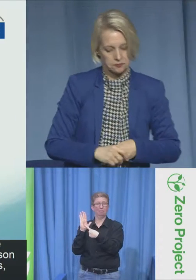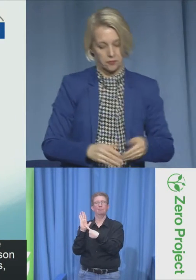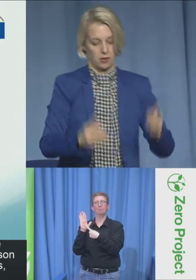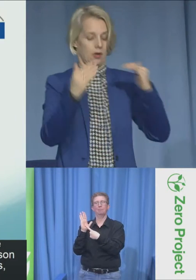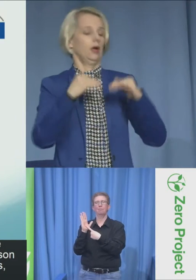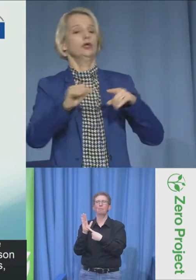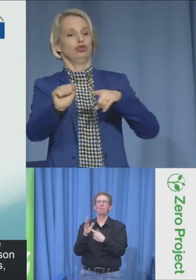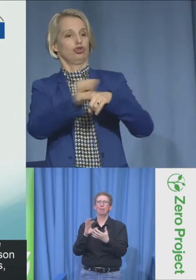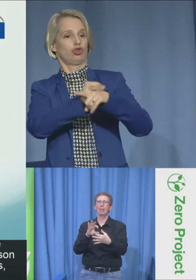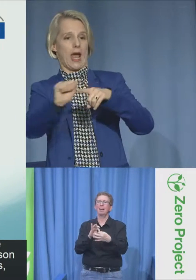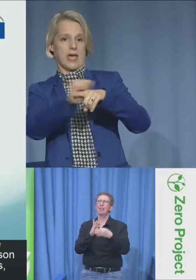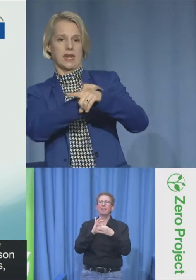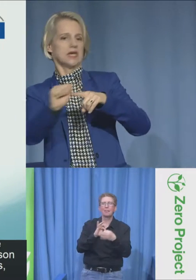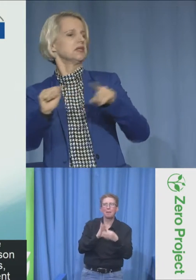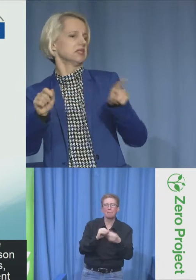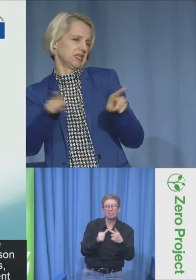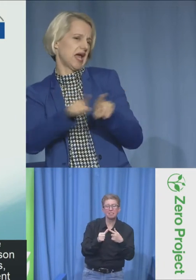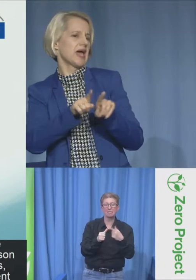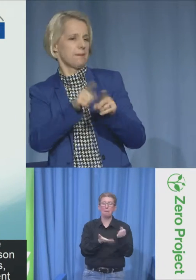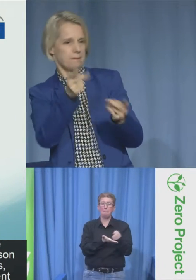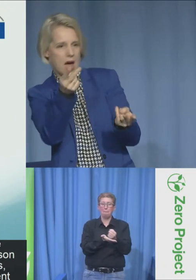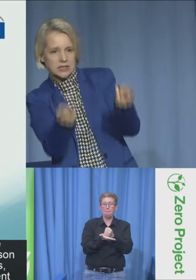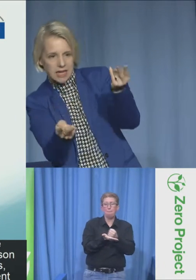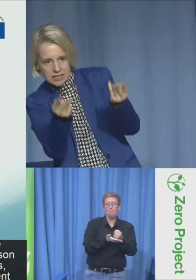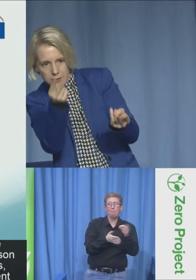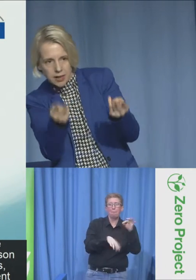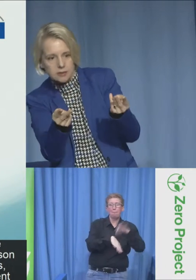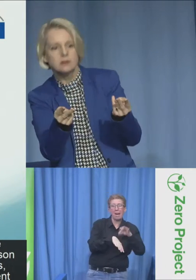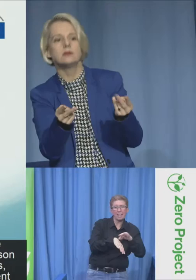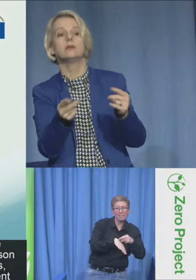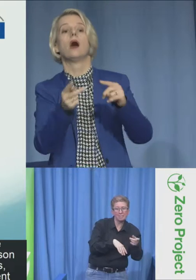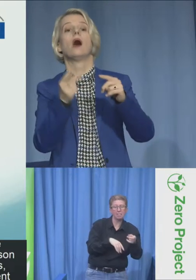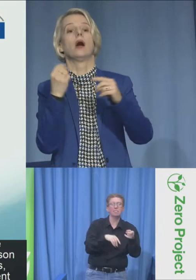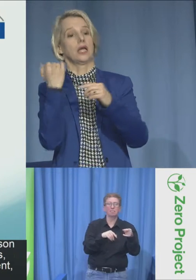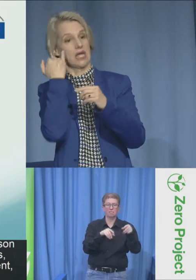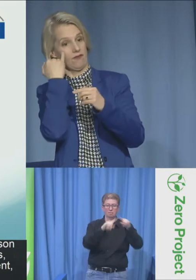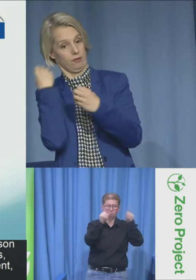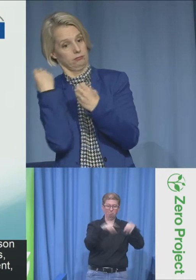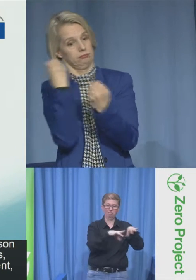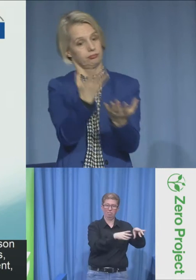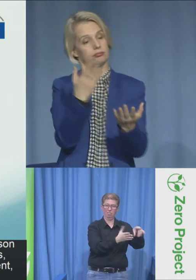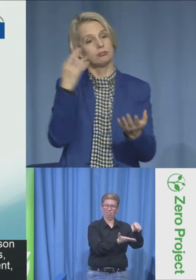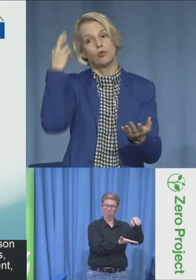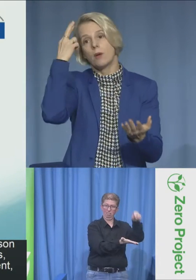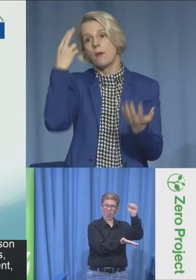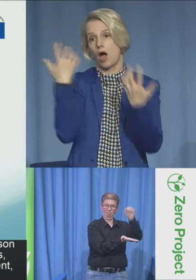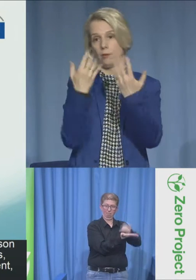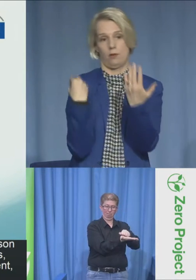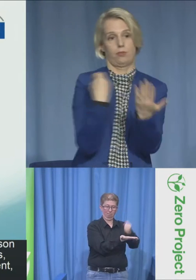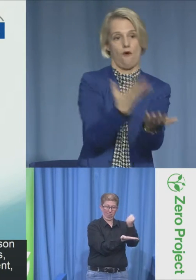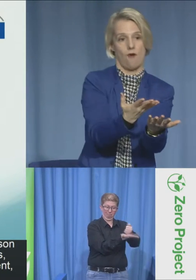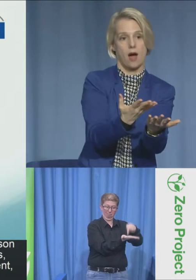explained to you before. Trainees and interns also would have